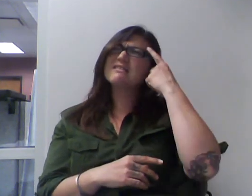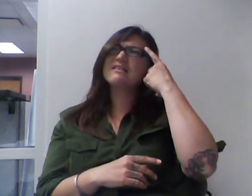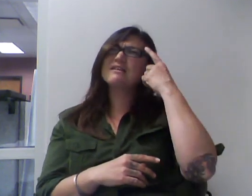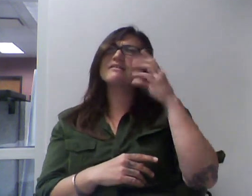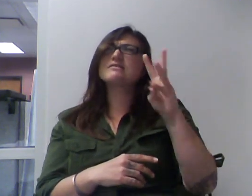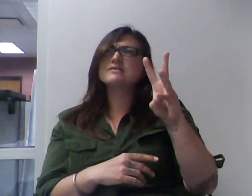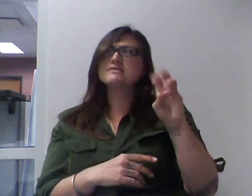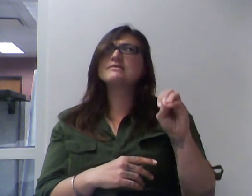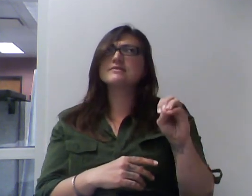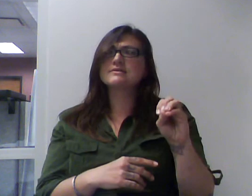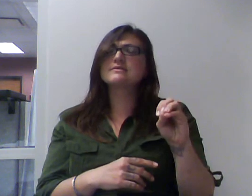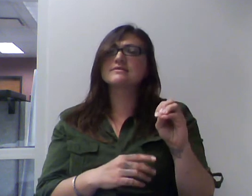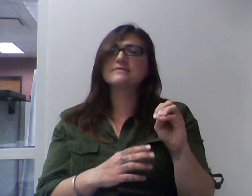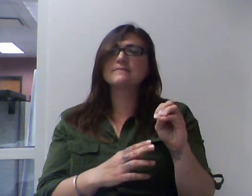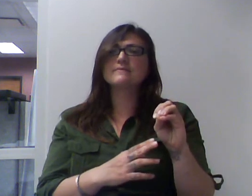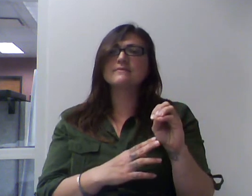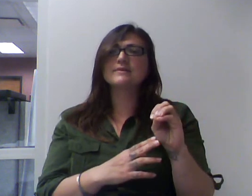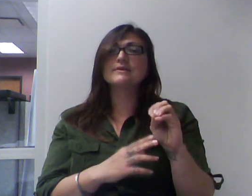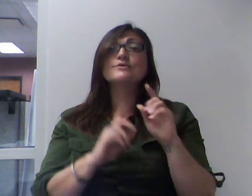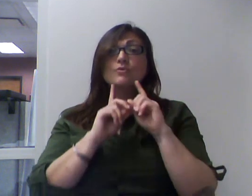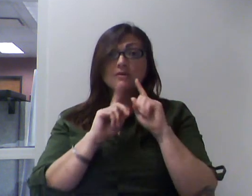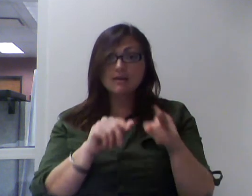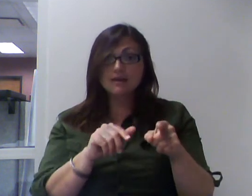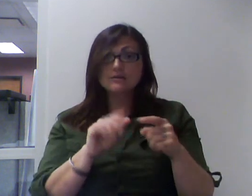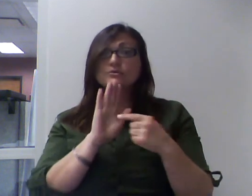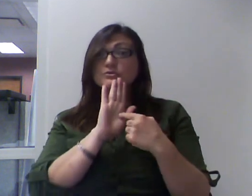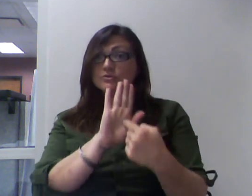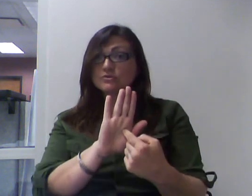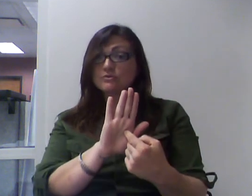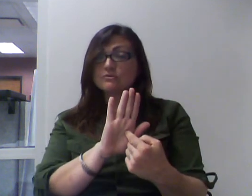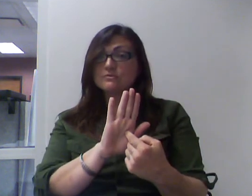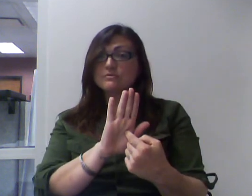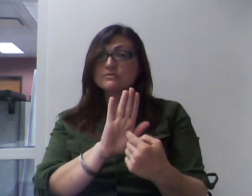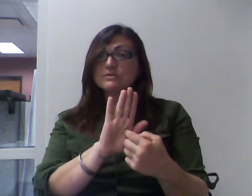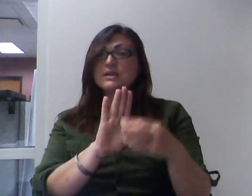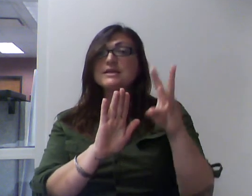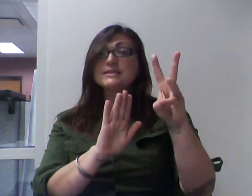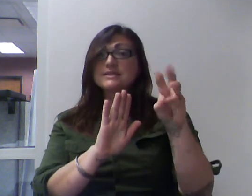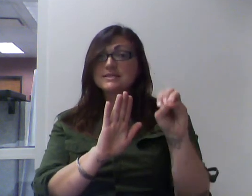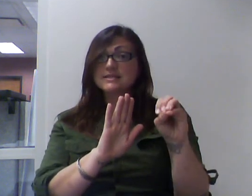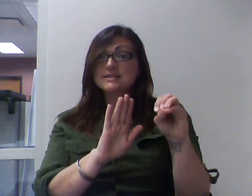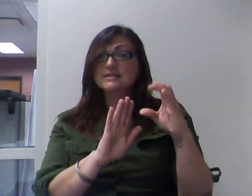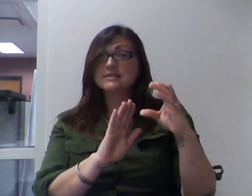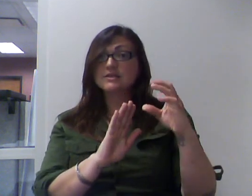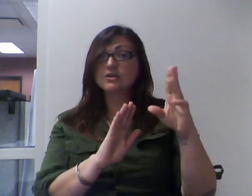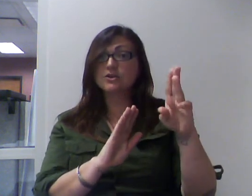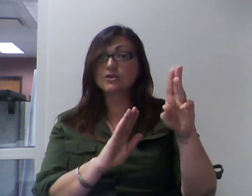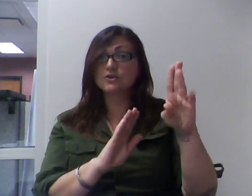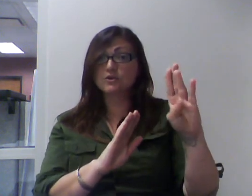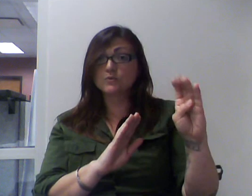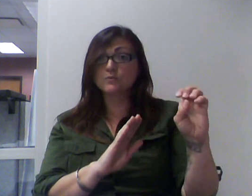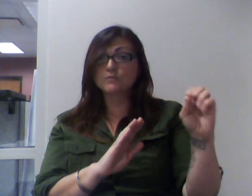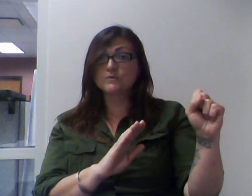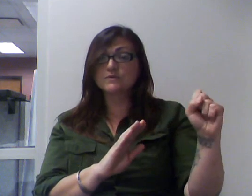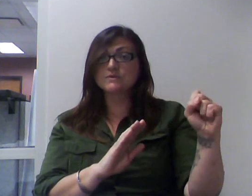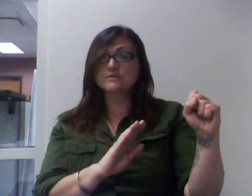So, what this answer is telling us is that it's going to take 60 cubes a centimeter aside